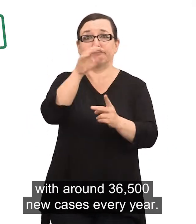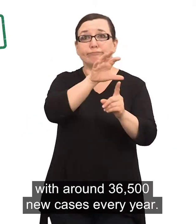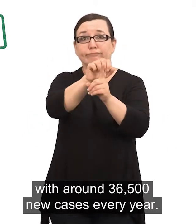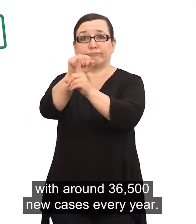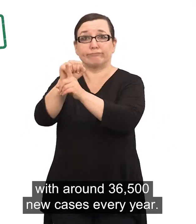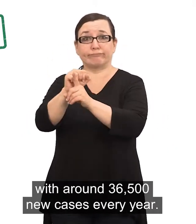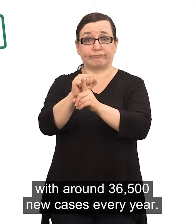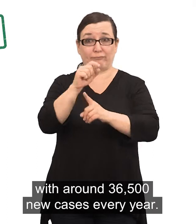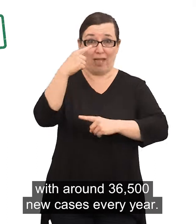year.